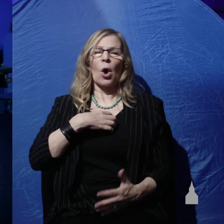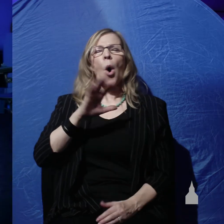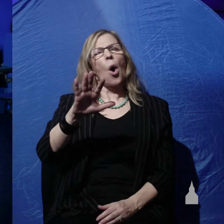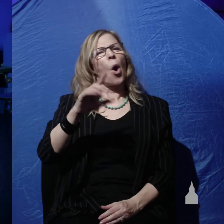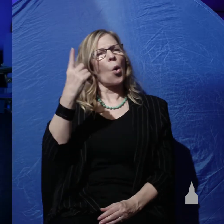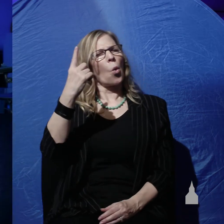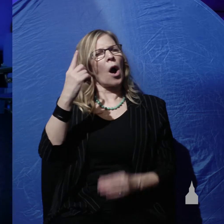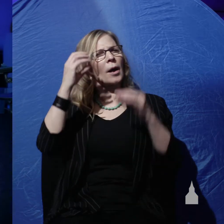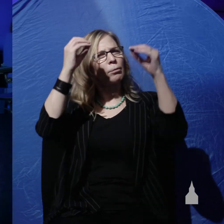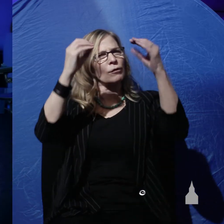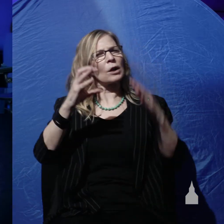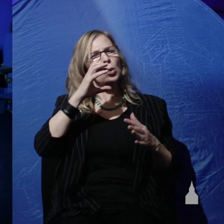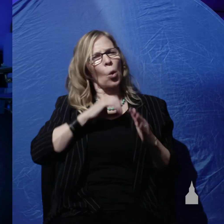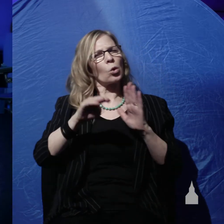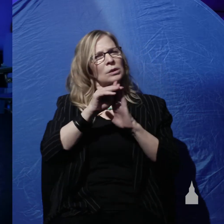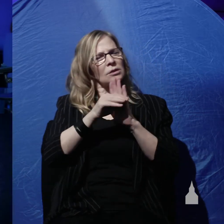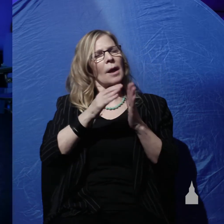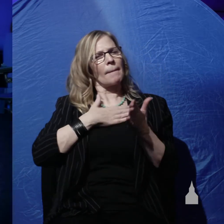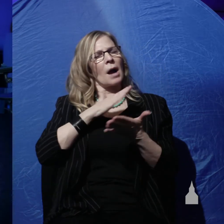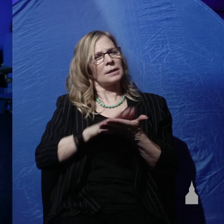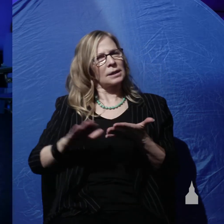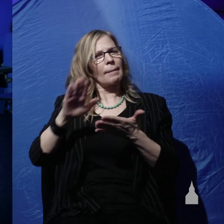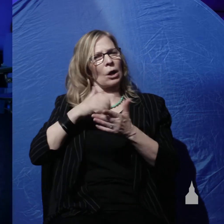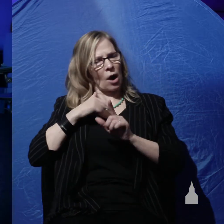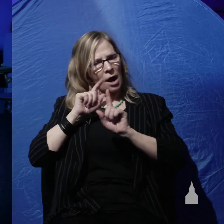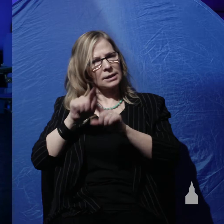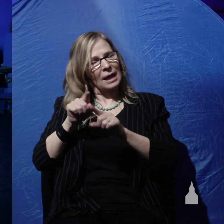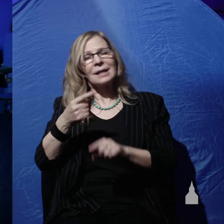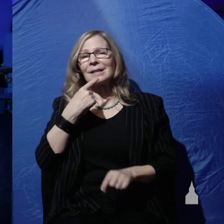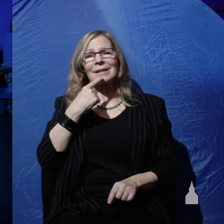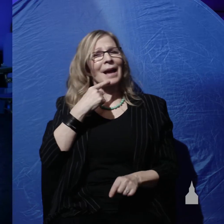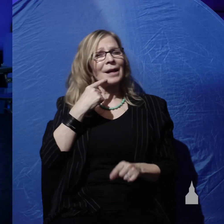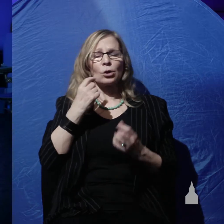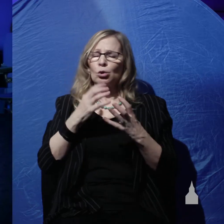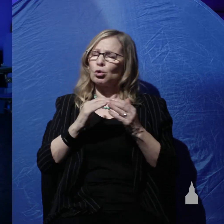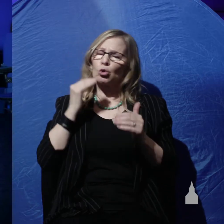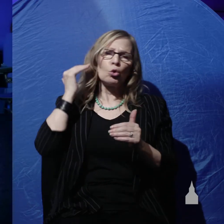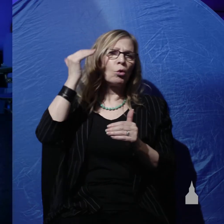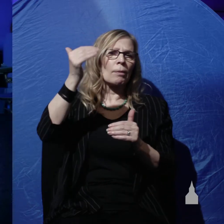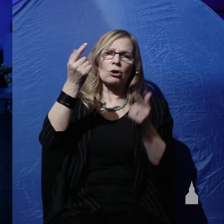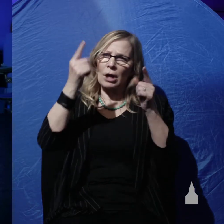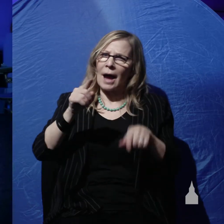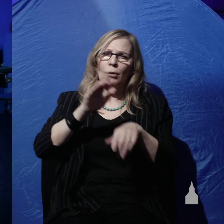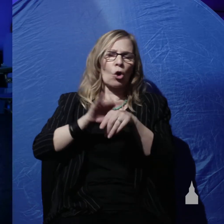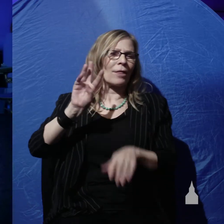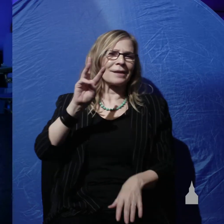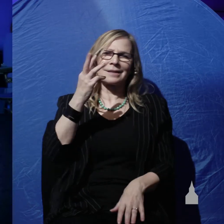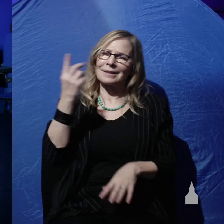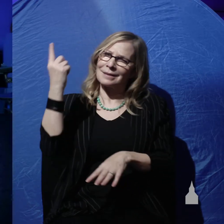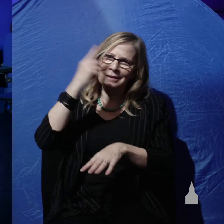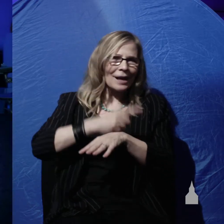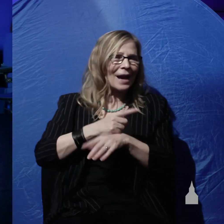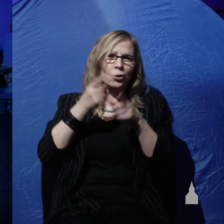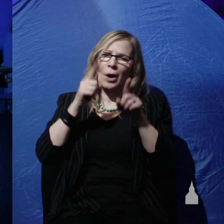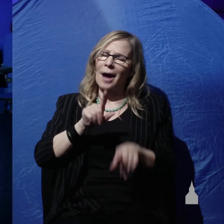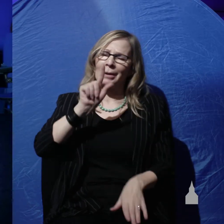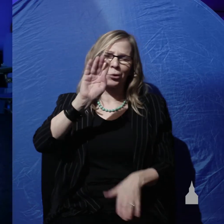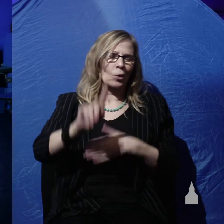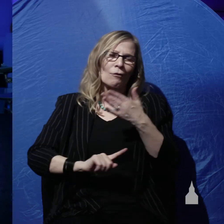Testament professors at the seminary I attended said too much happened on the sixth day to happen in 24 hours. Well,